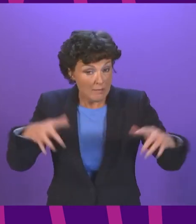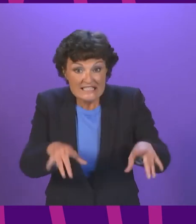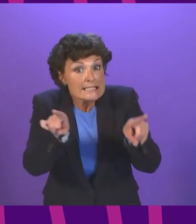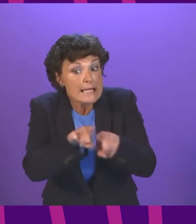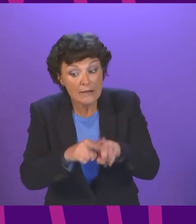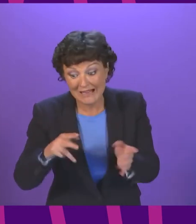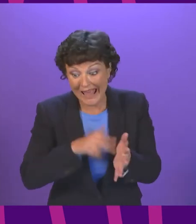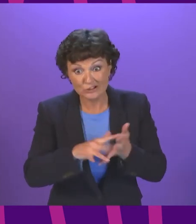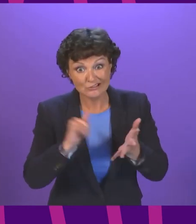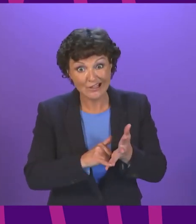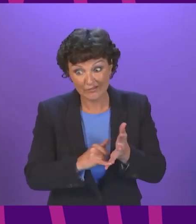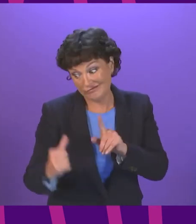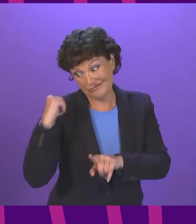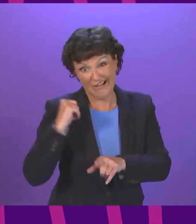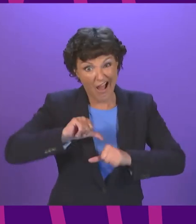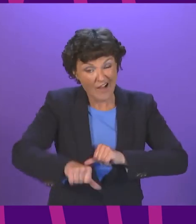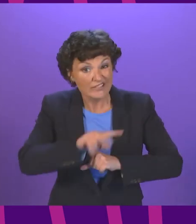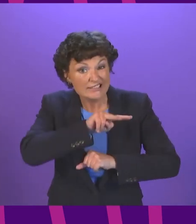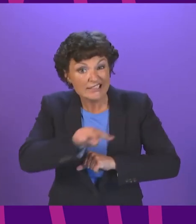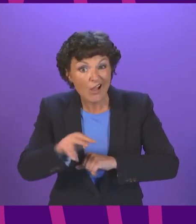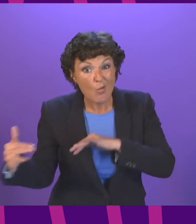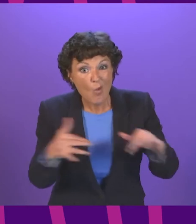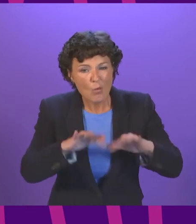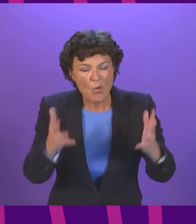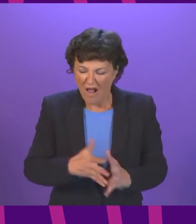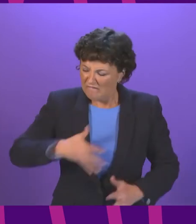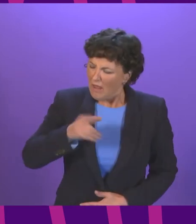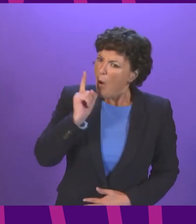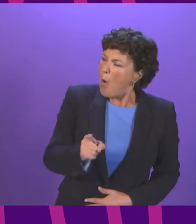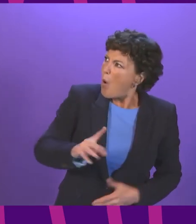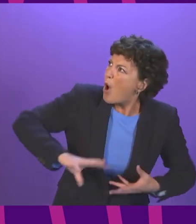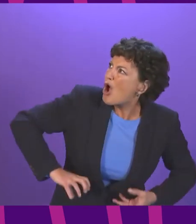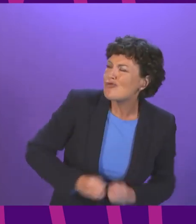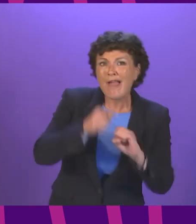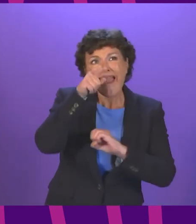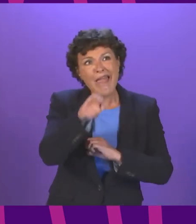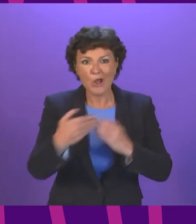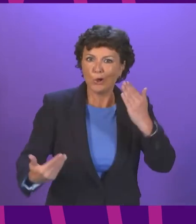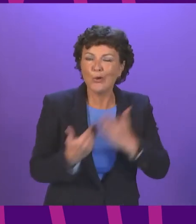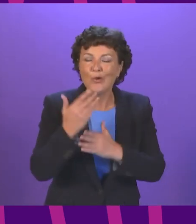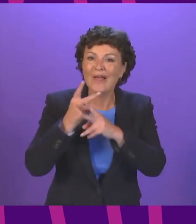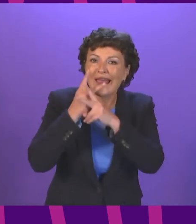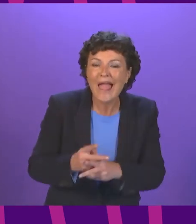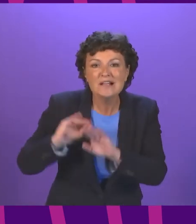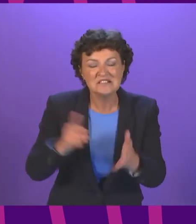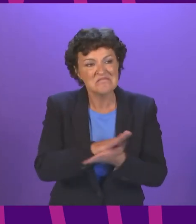National Health Service in the wake of the Second World War, it will be a fitting legacy from the trauma of COVID. This programme will also